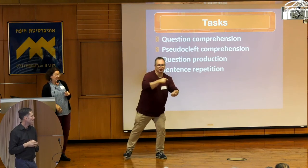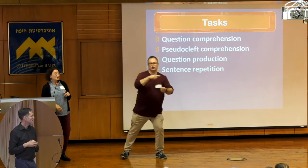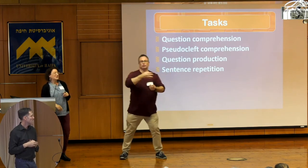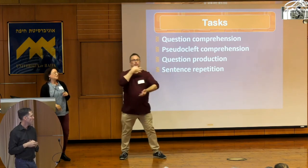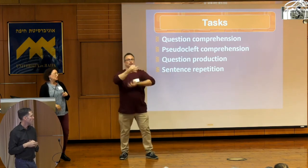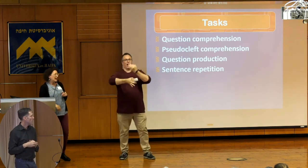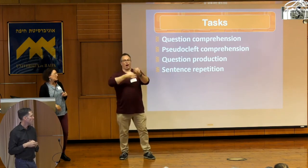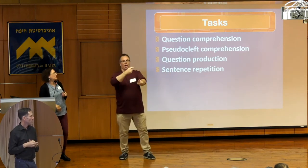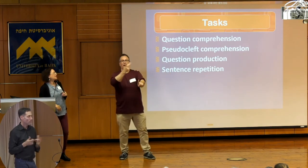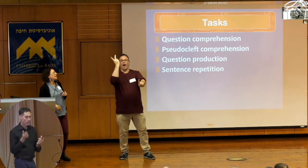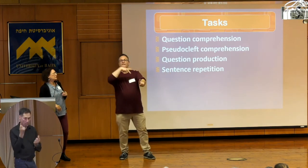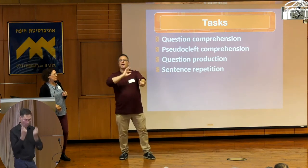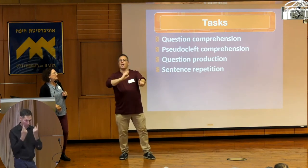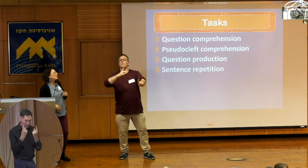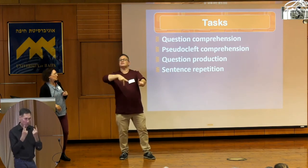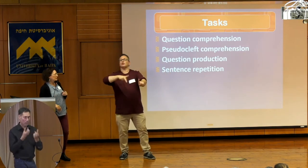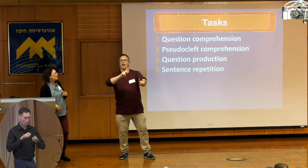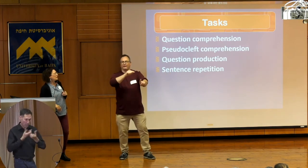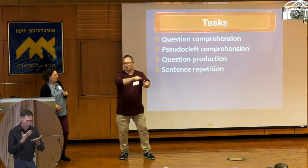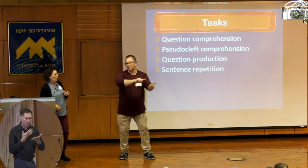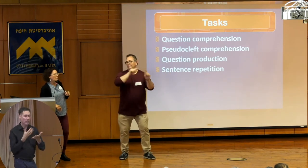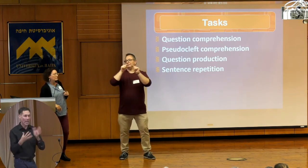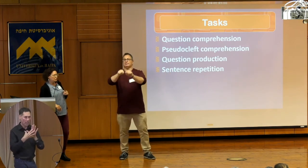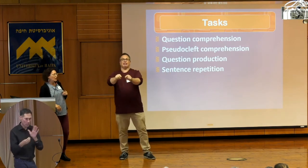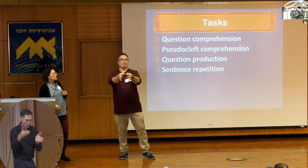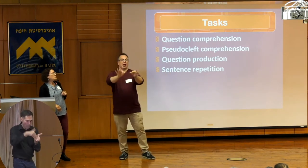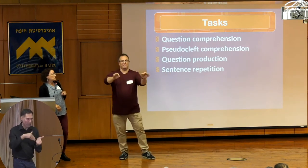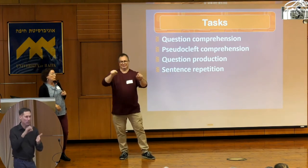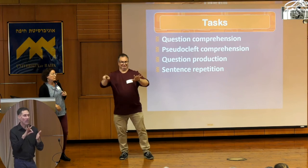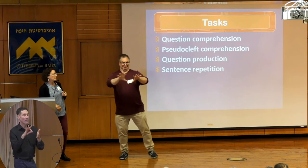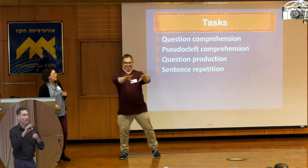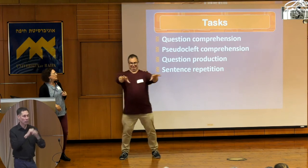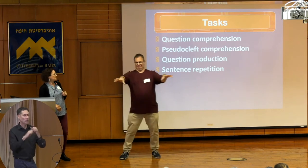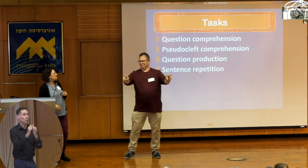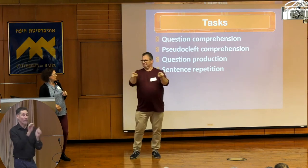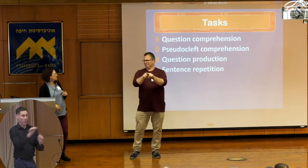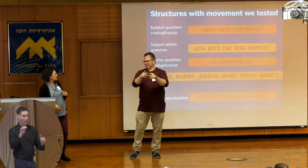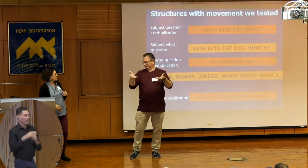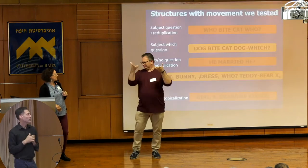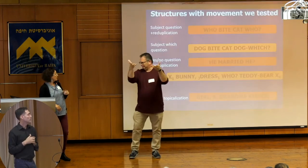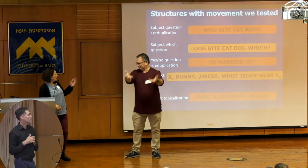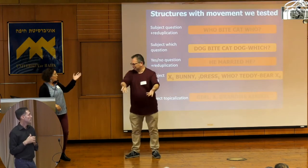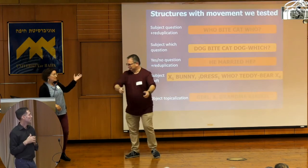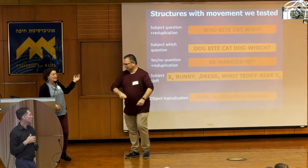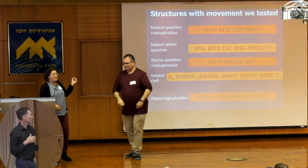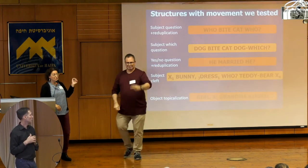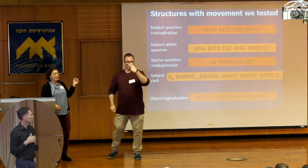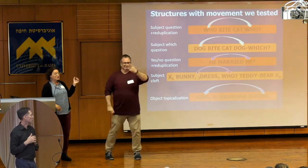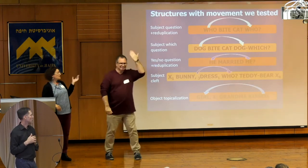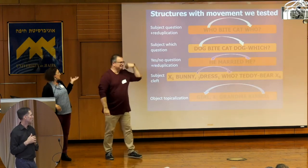Comprehension, production, and repetition of structures with movement. And we tested structures that